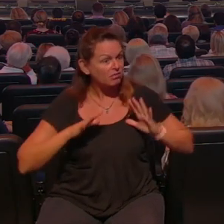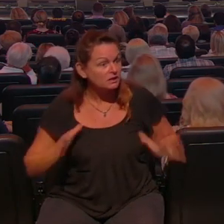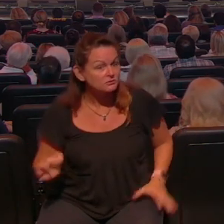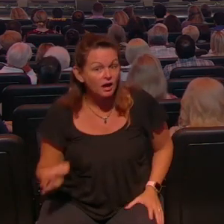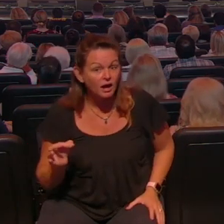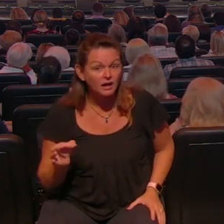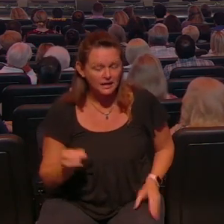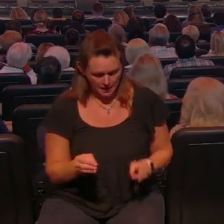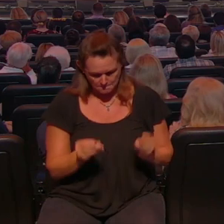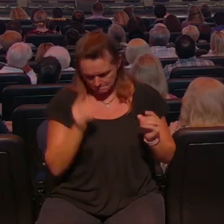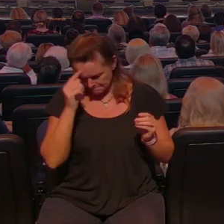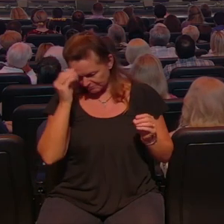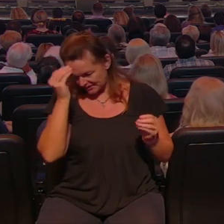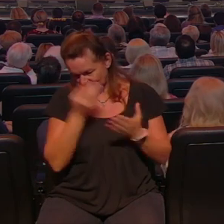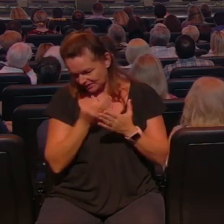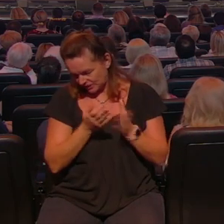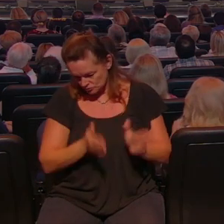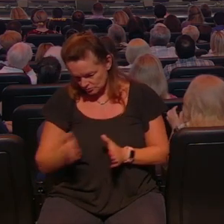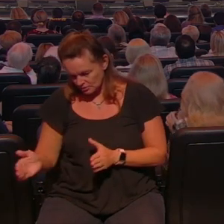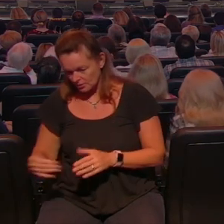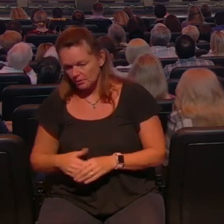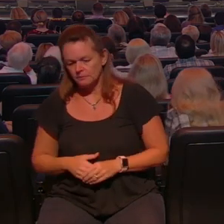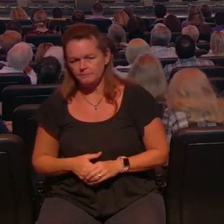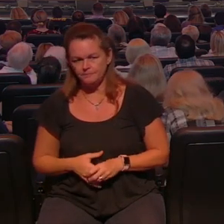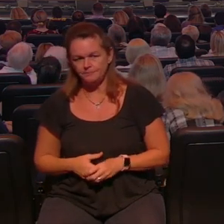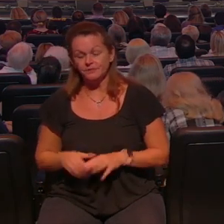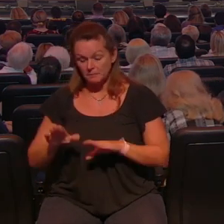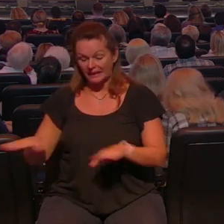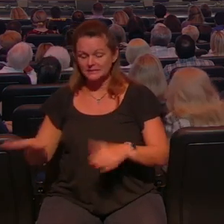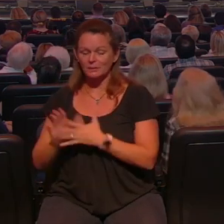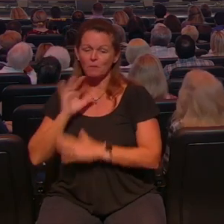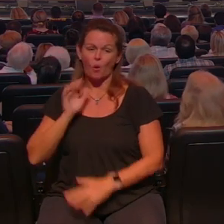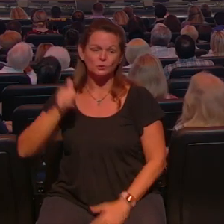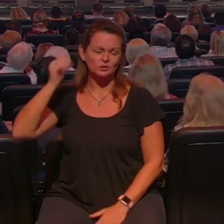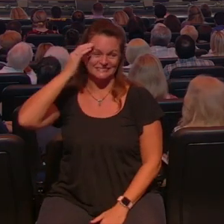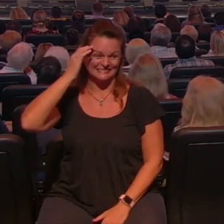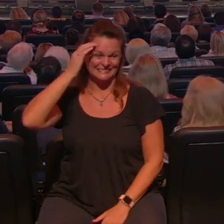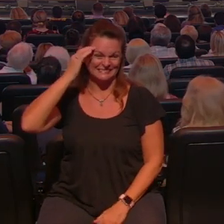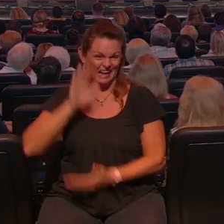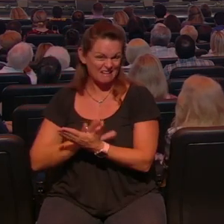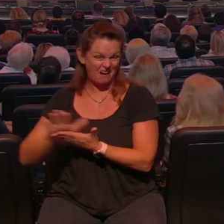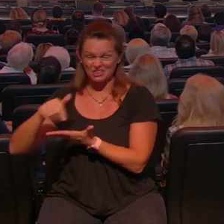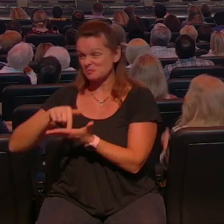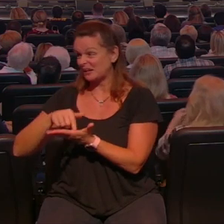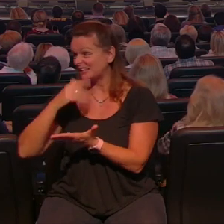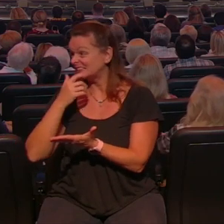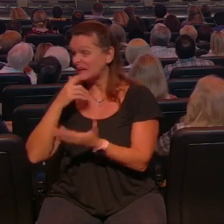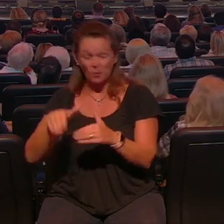planning financially and uh my kids are getting older and I'm going to have college coming up and weddings coming up